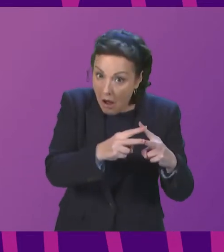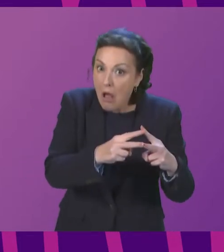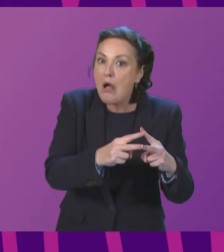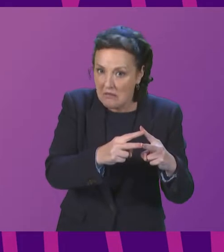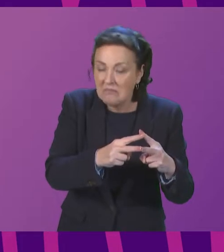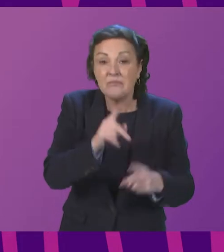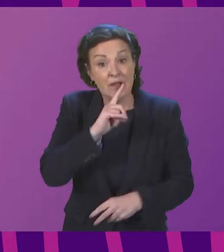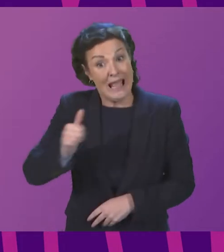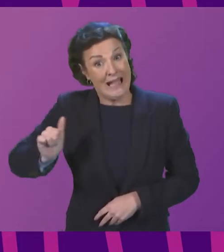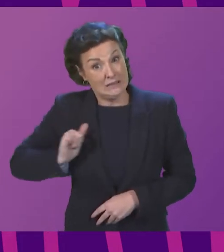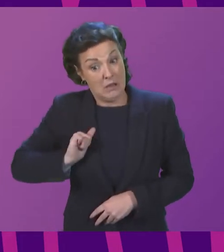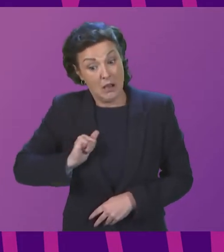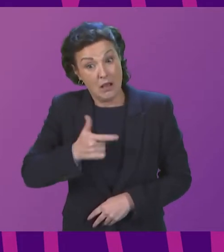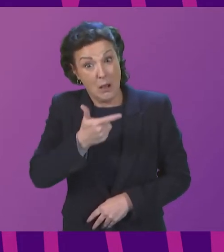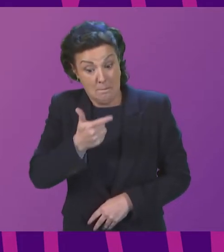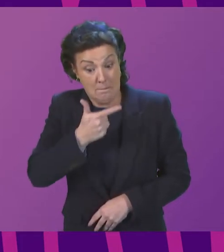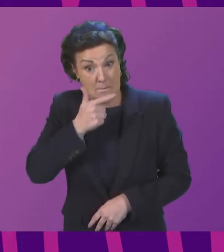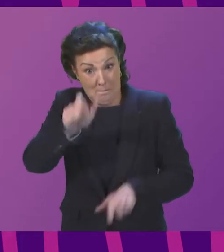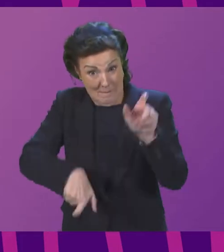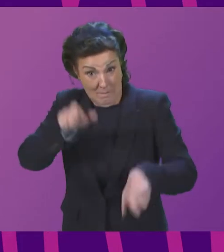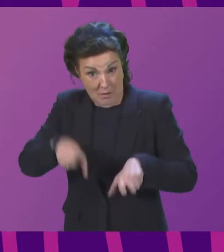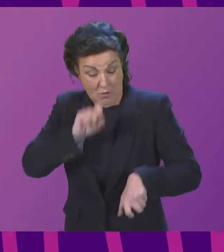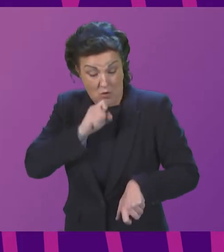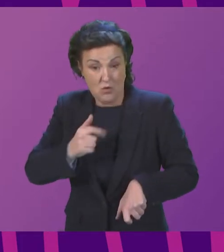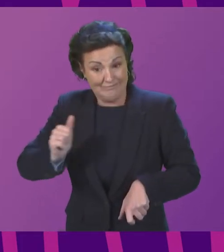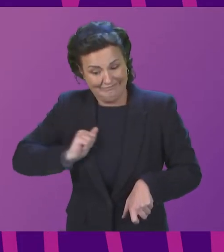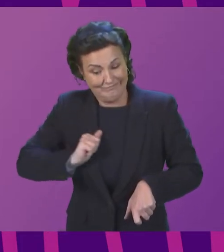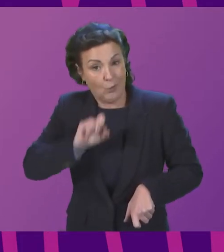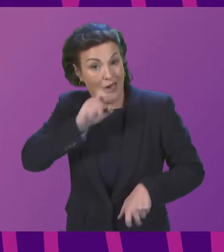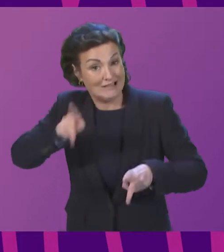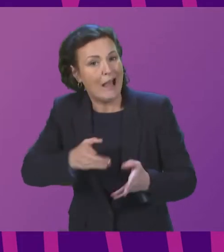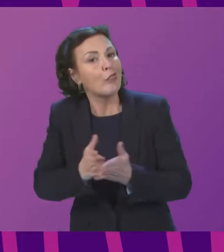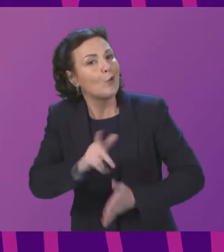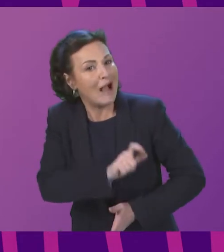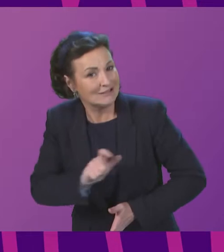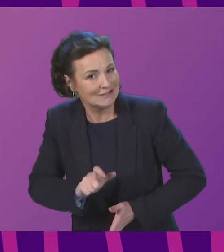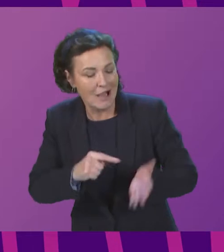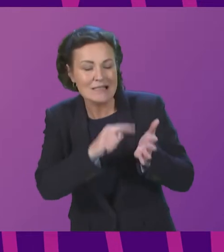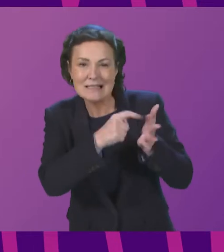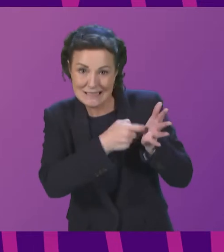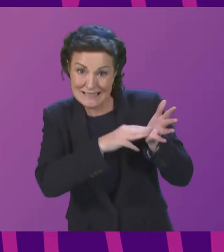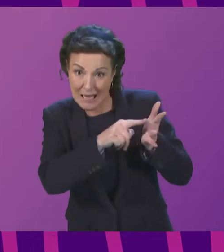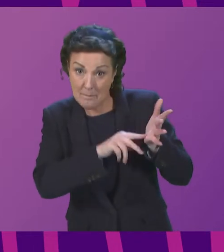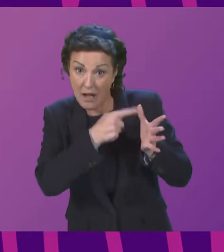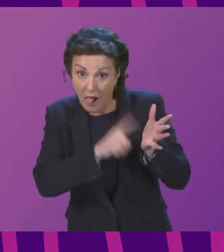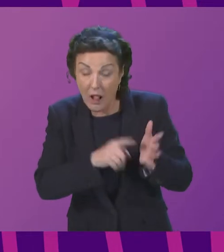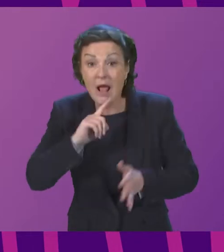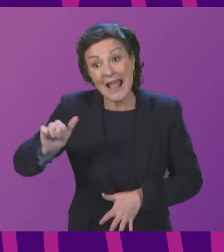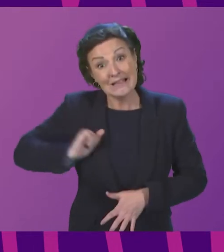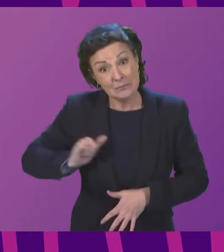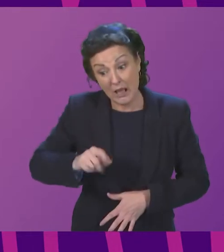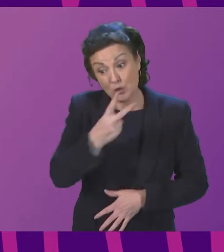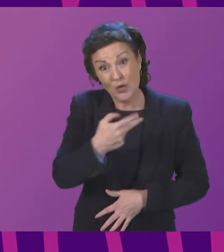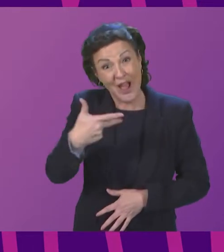estimated that the number of terminally ill ADP recipients who have cancer will increase from 2,800